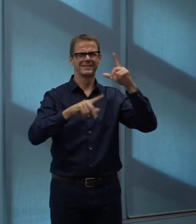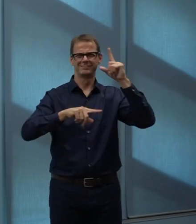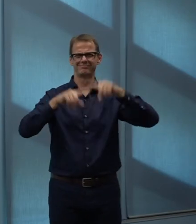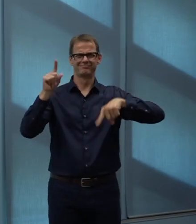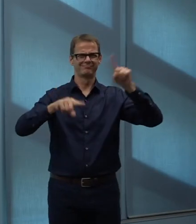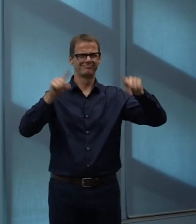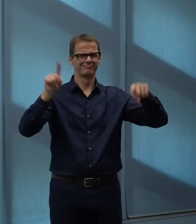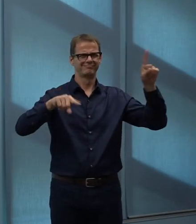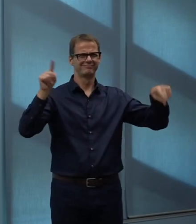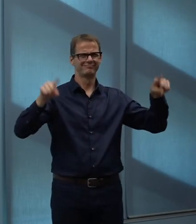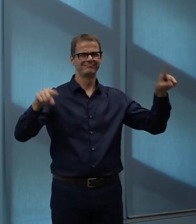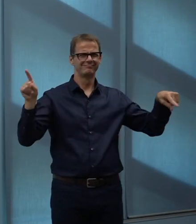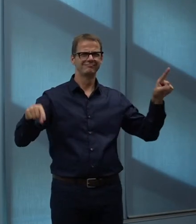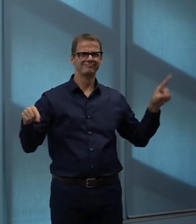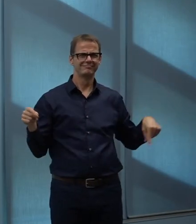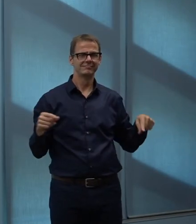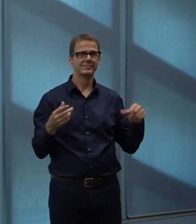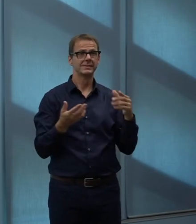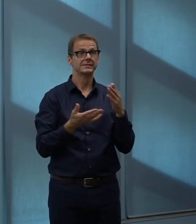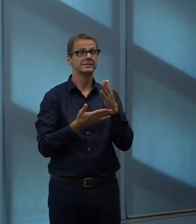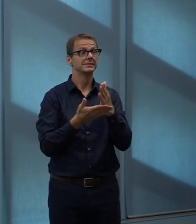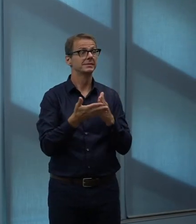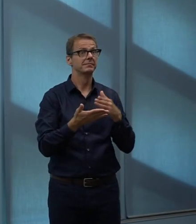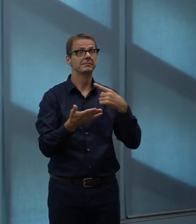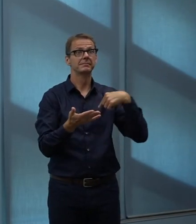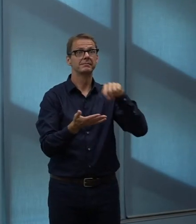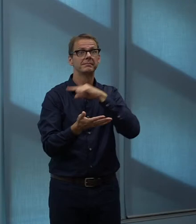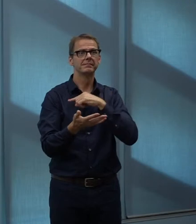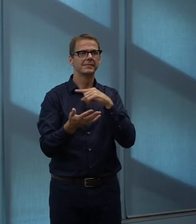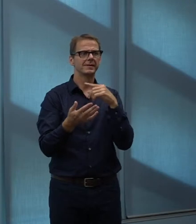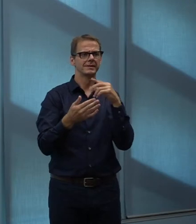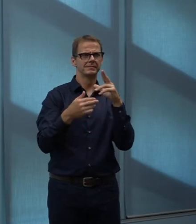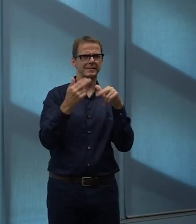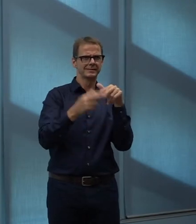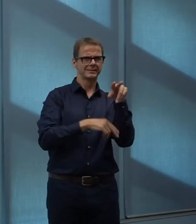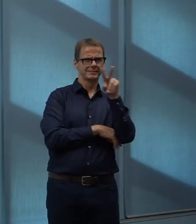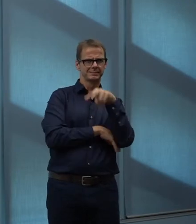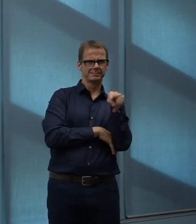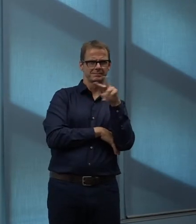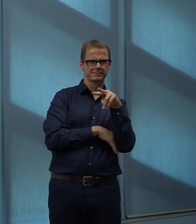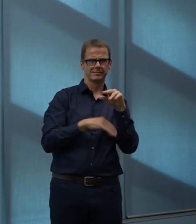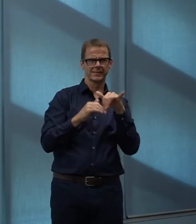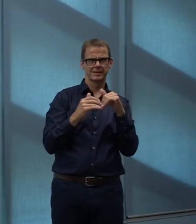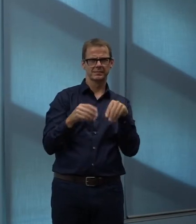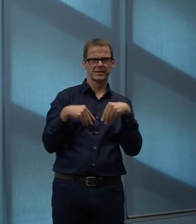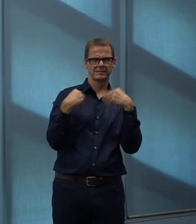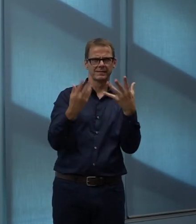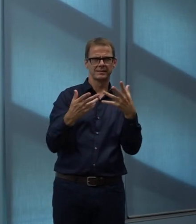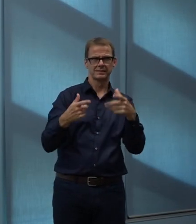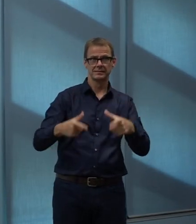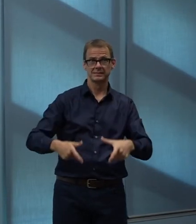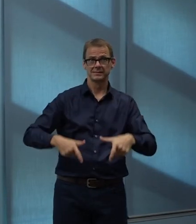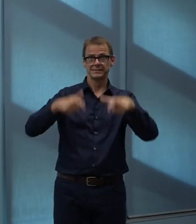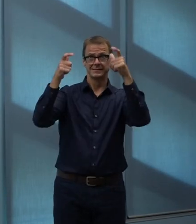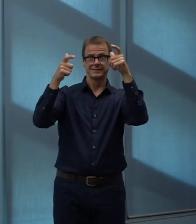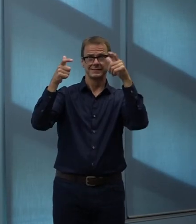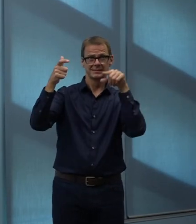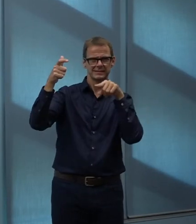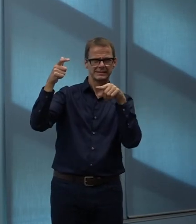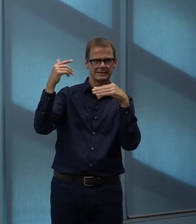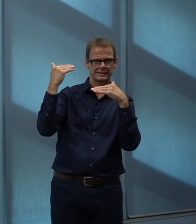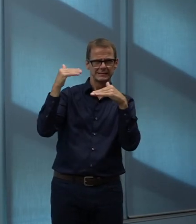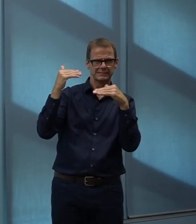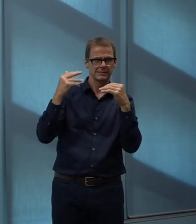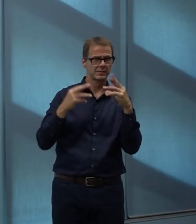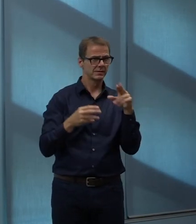to provide all this parking to go with them, you don't actually have enough room to do it. And the costs become prohibitive again, even if there's an LRT station next door. And